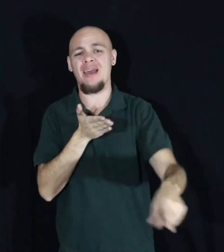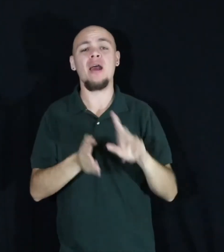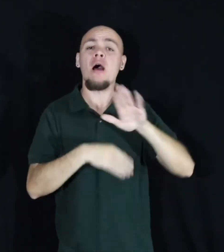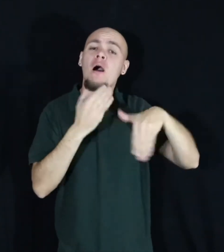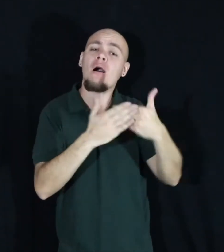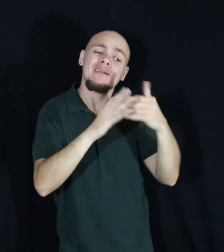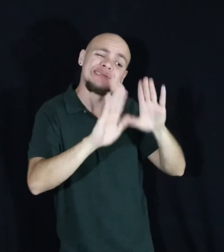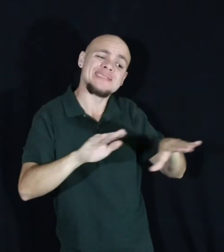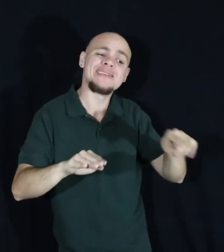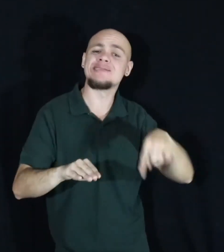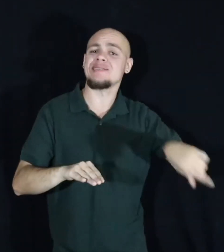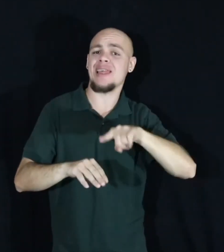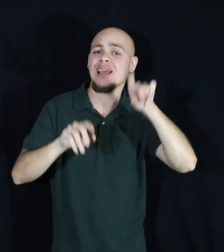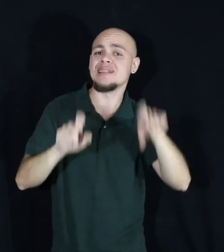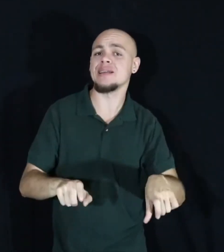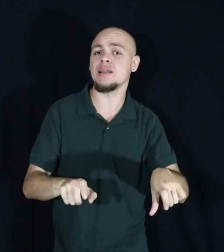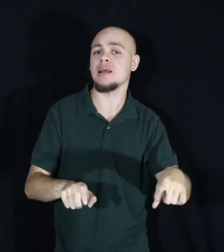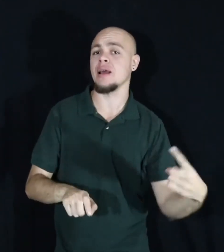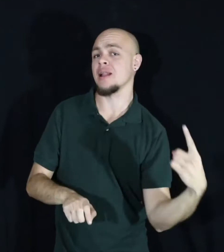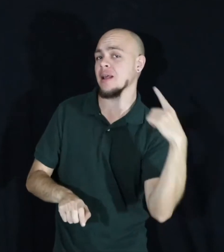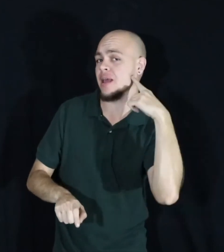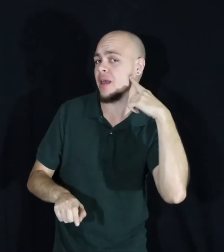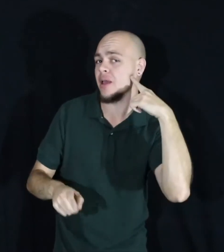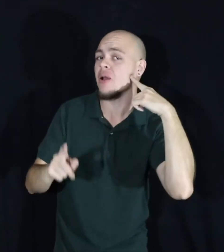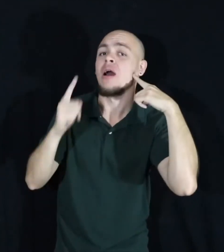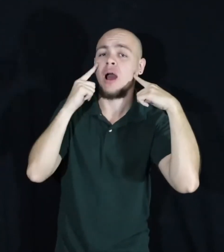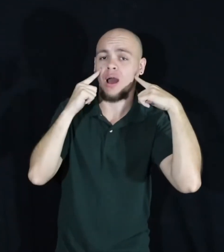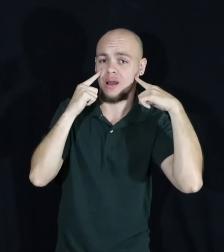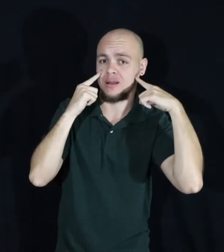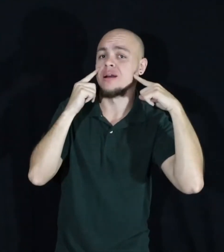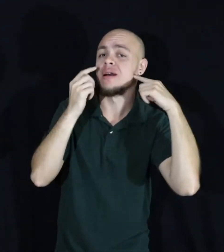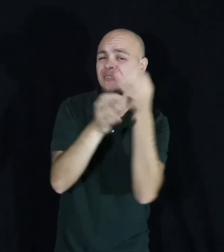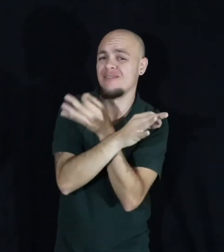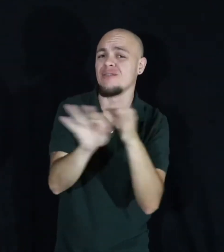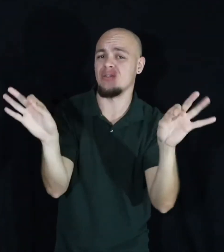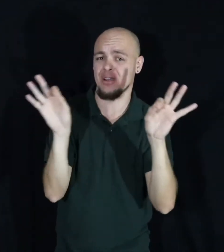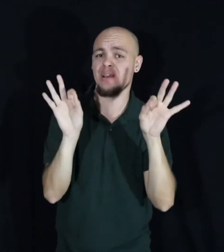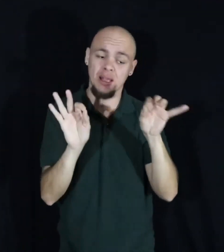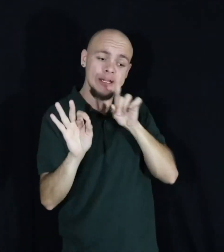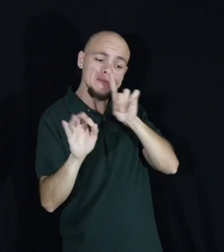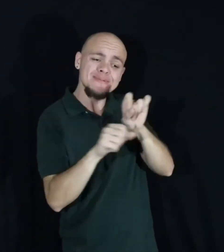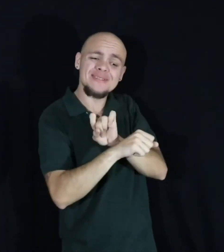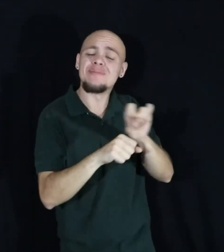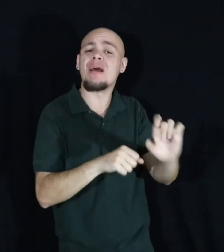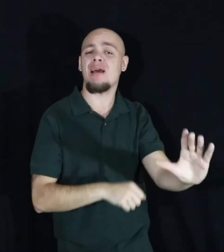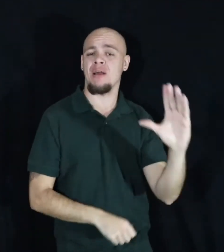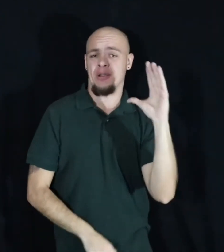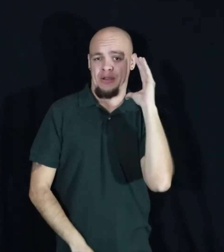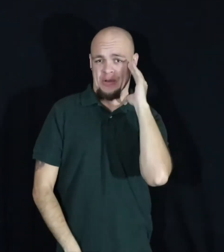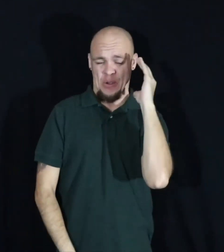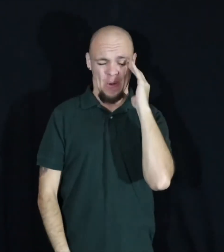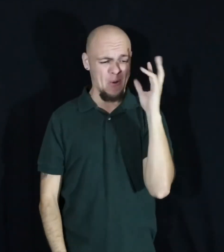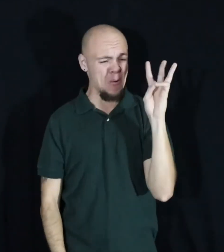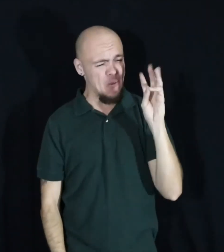really need is an ear, which is completely free. The feeling of knowing, wow,